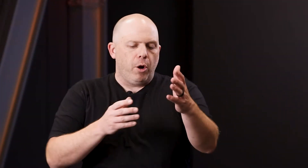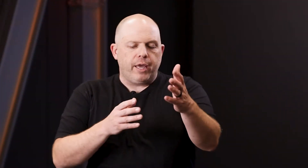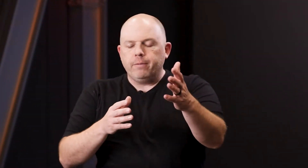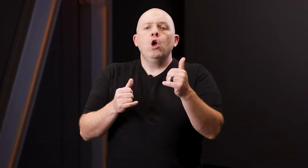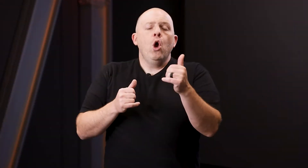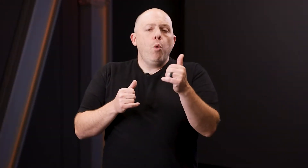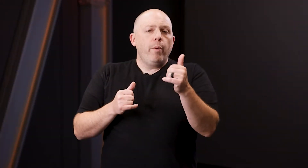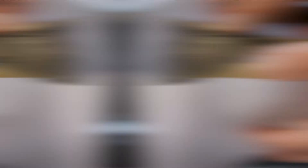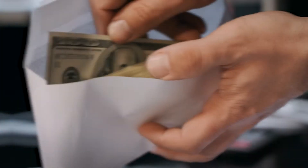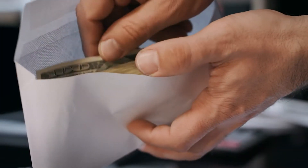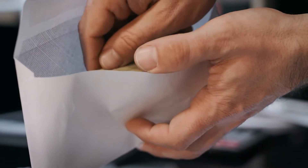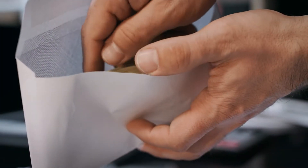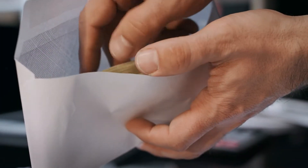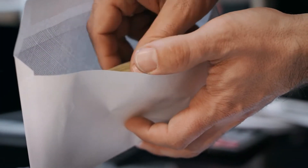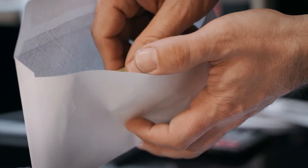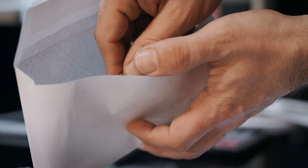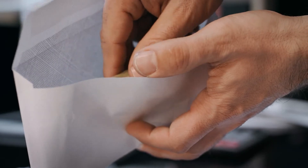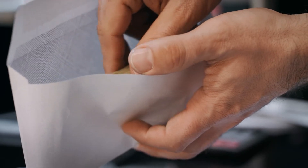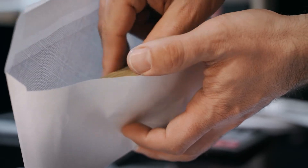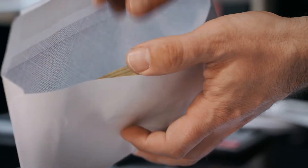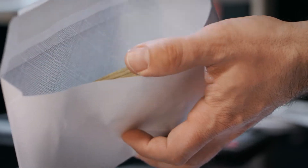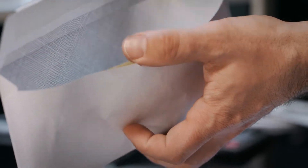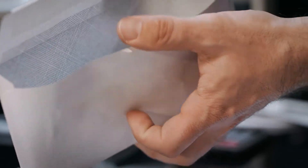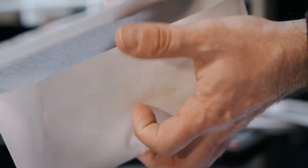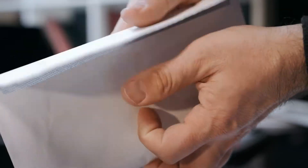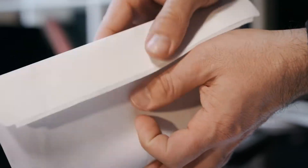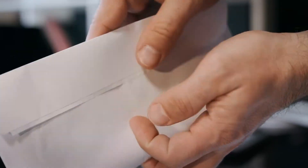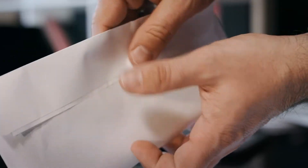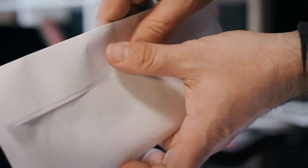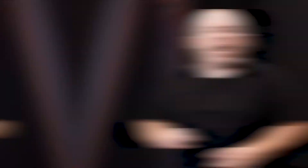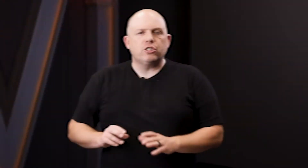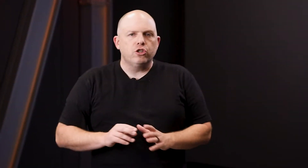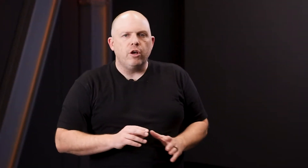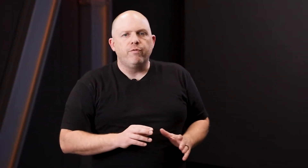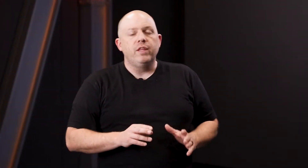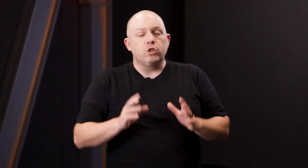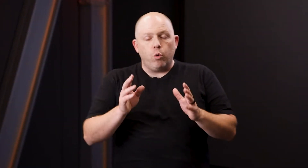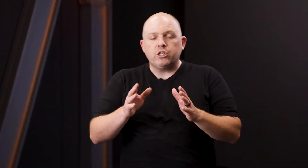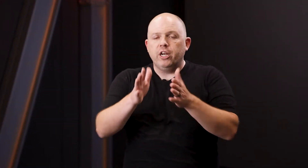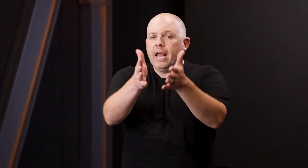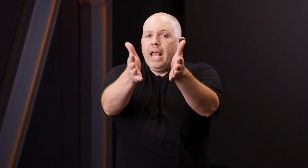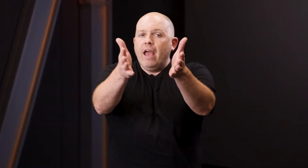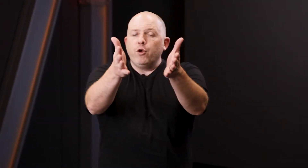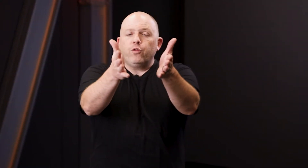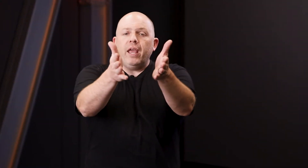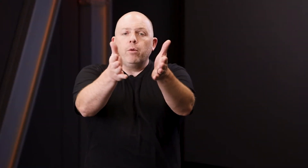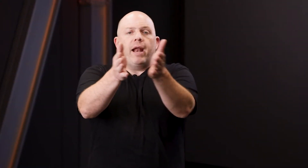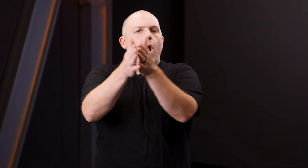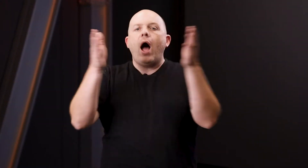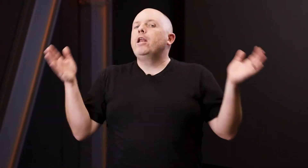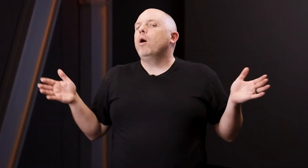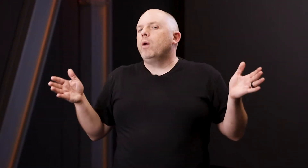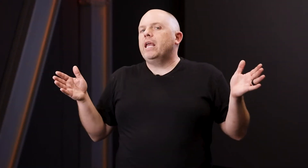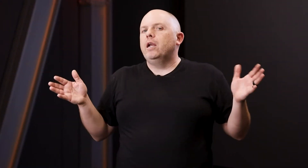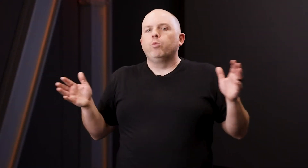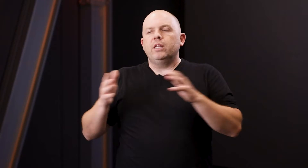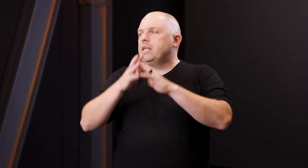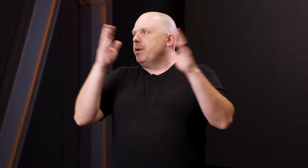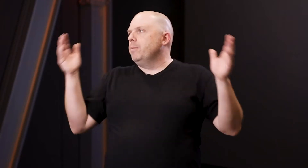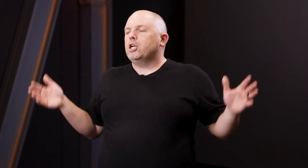market, what we end up doing is we go, I'm just going to hold off. I'm just going to wait. But I want you to ask yourself this question. If you're thinking right now, I know I want to get into real estate, but I'm not